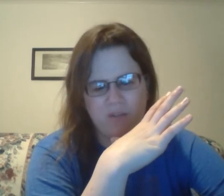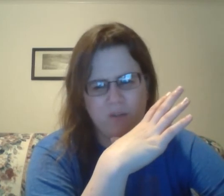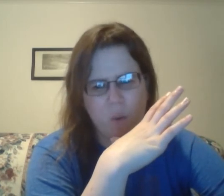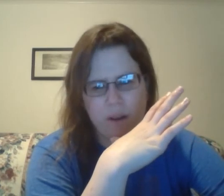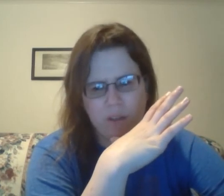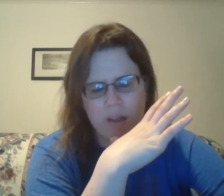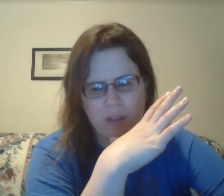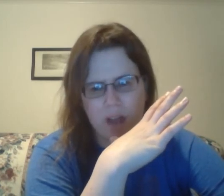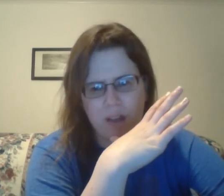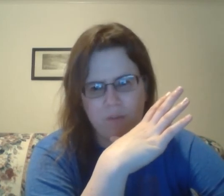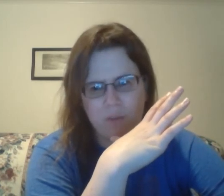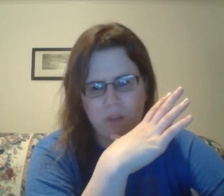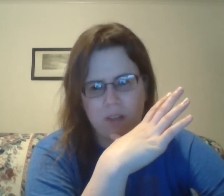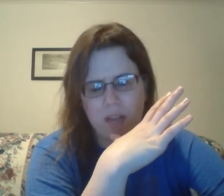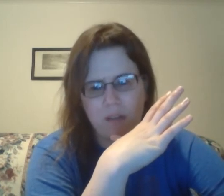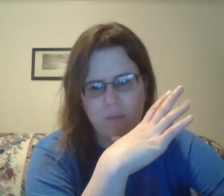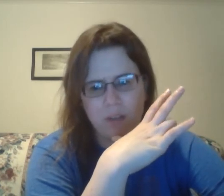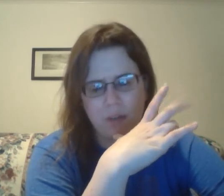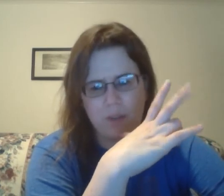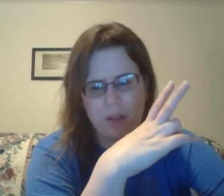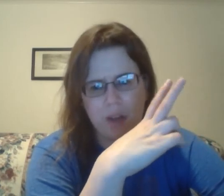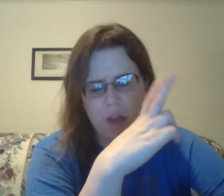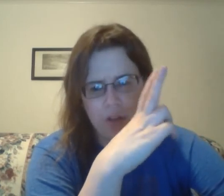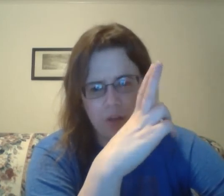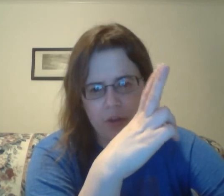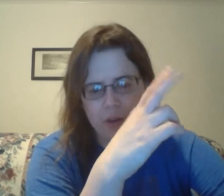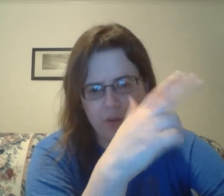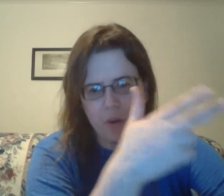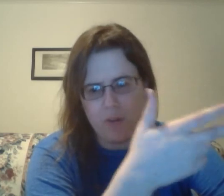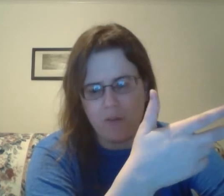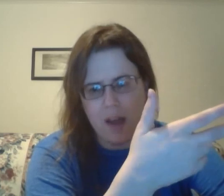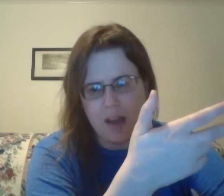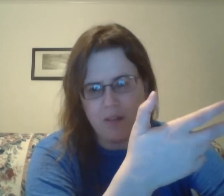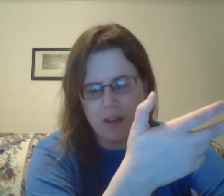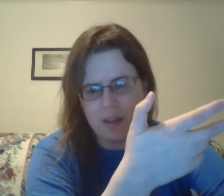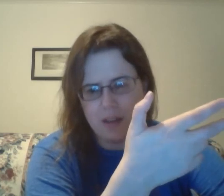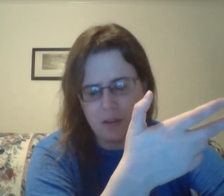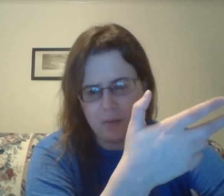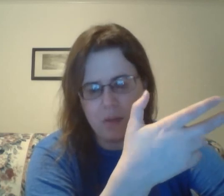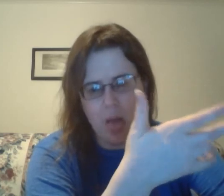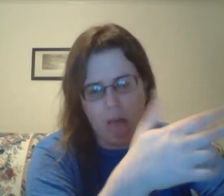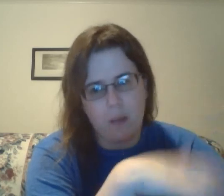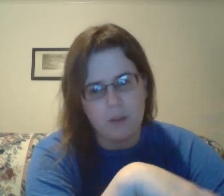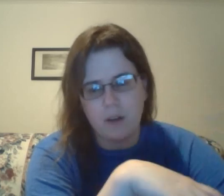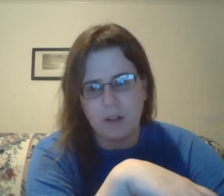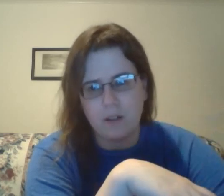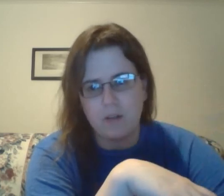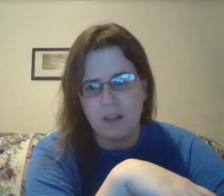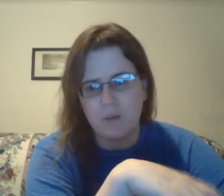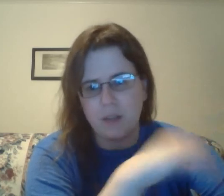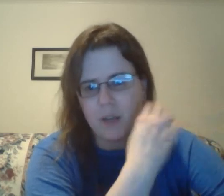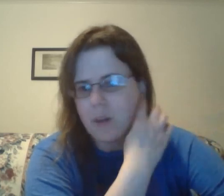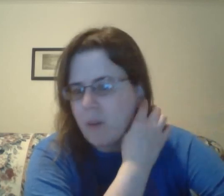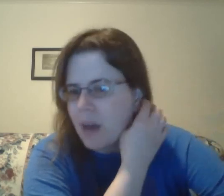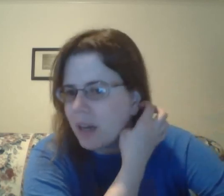45 times a game. Attempting 30 to 45, you know, sorry, that's really coming out bad.